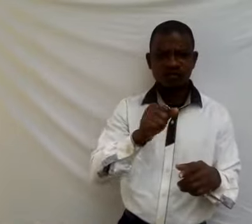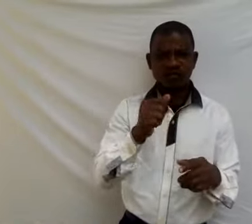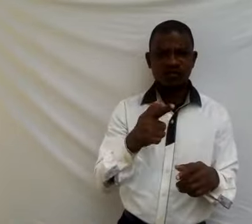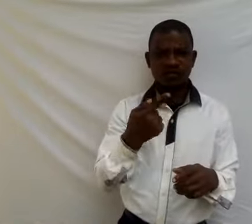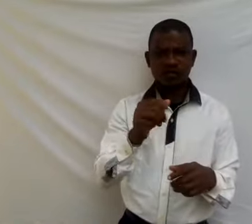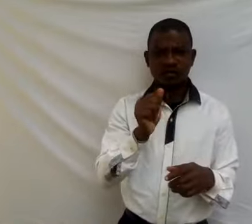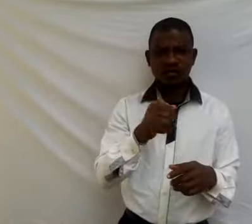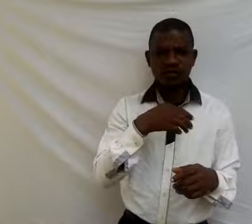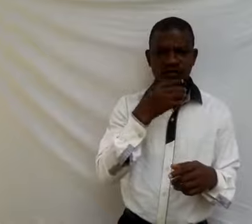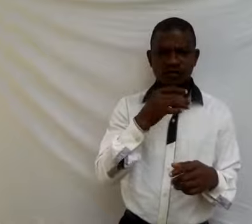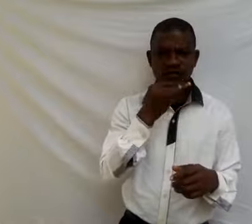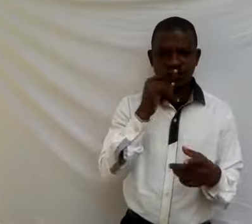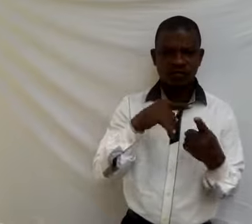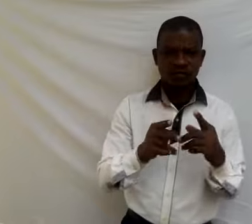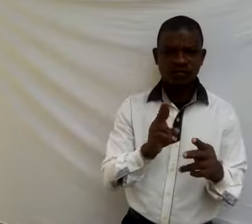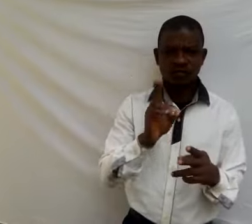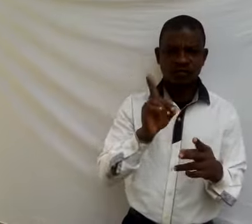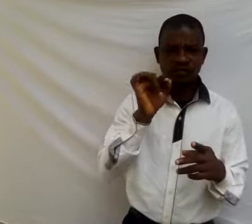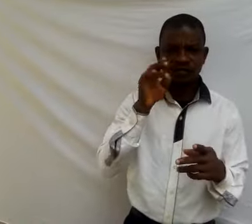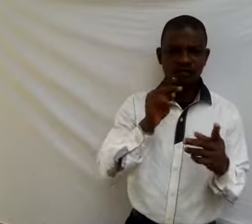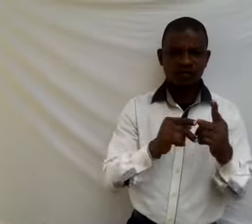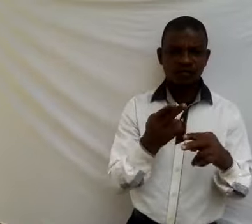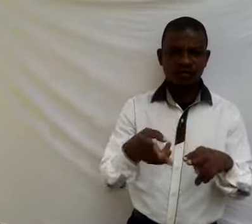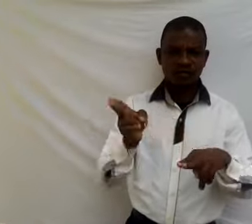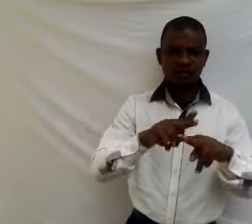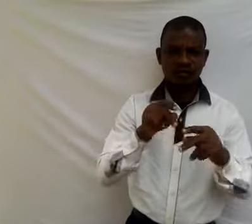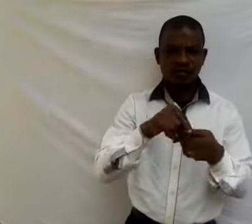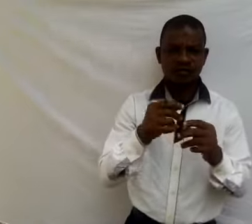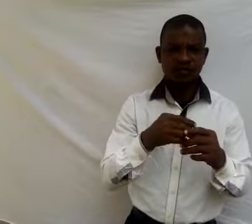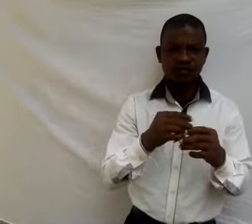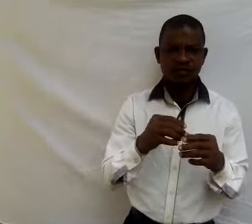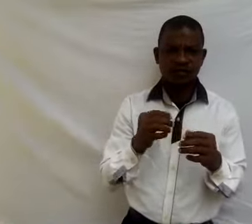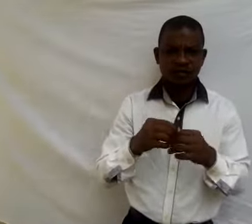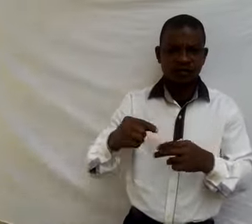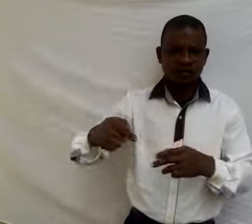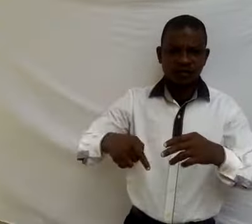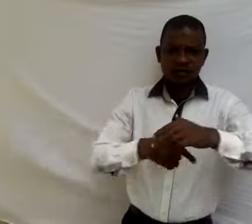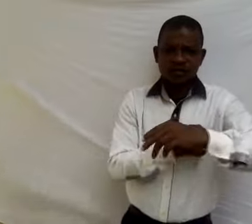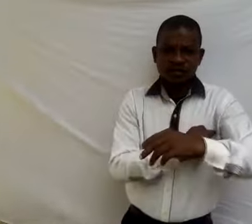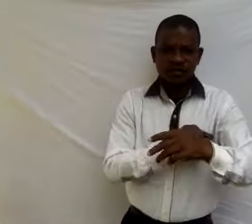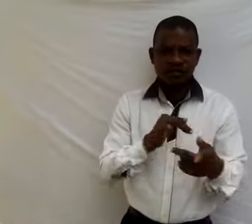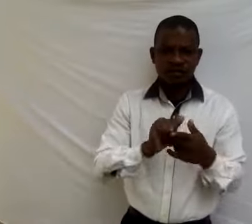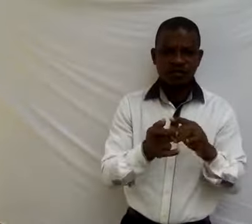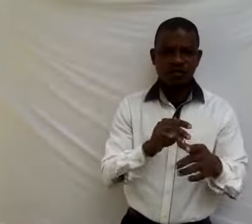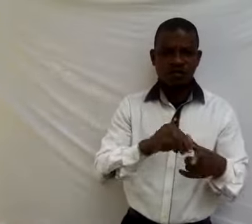due to an increase in temperature and or pressure.